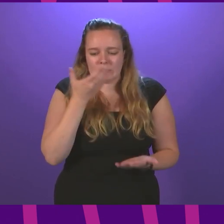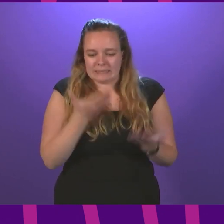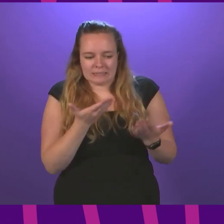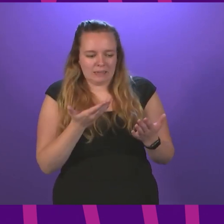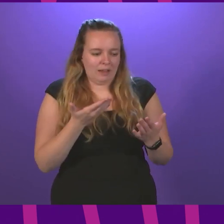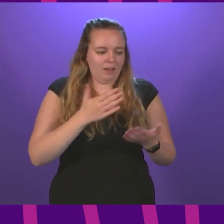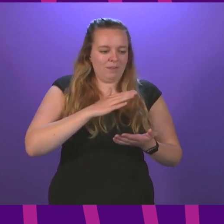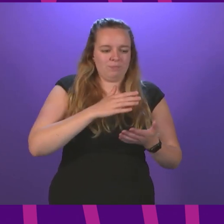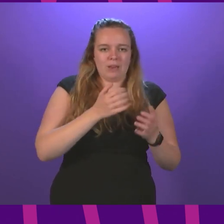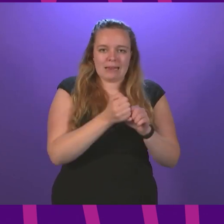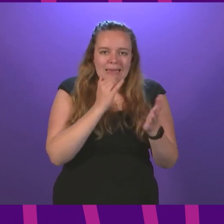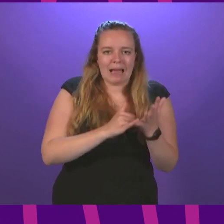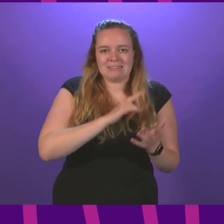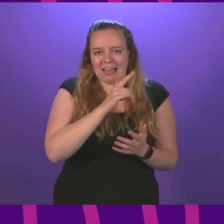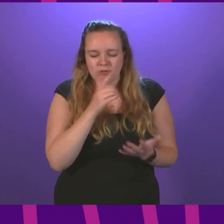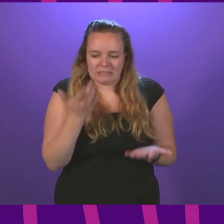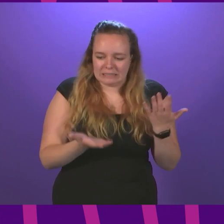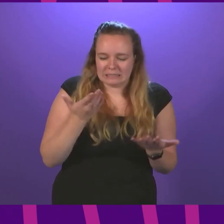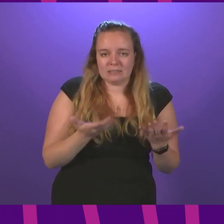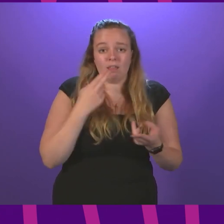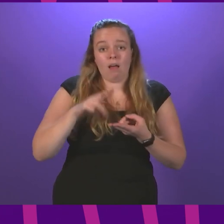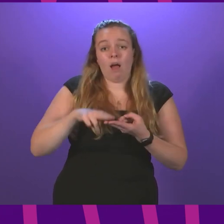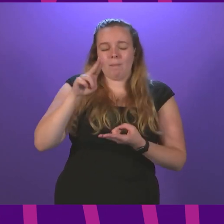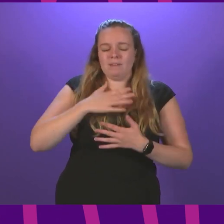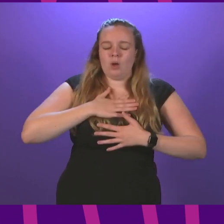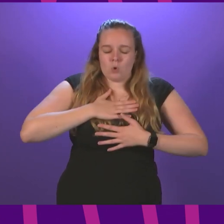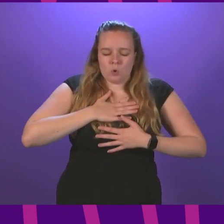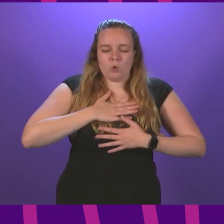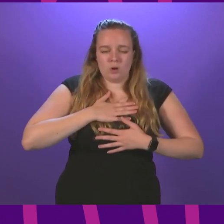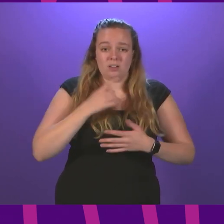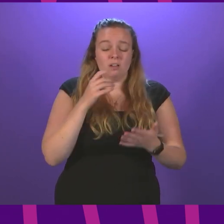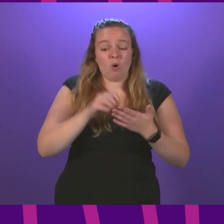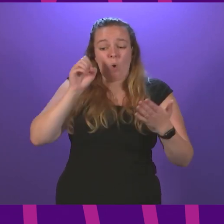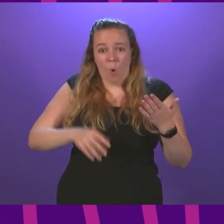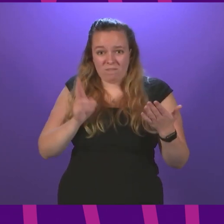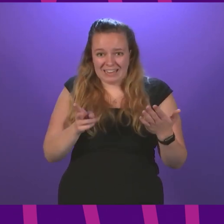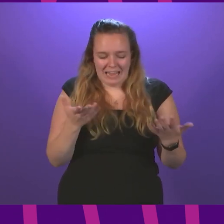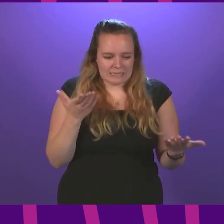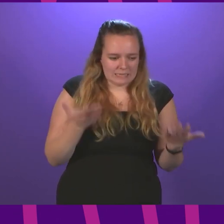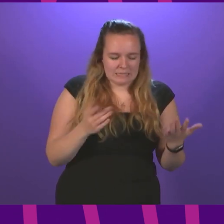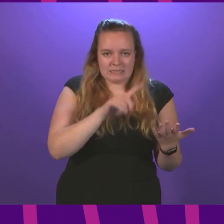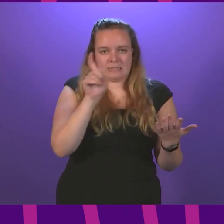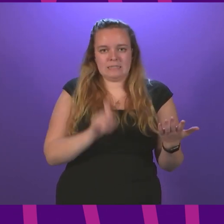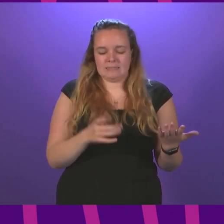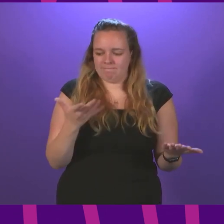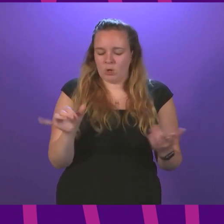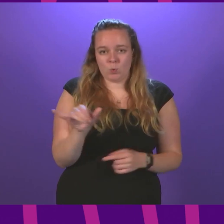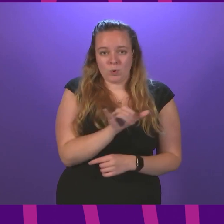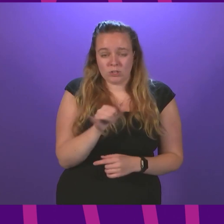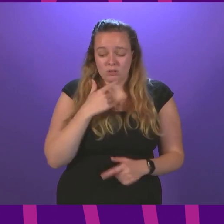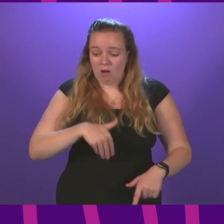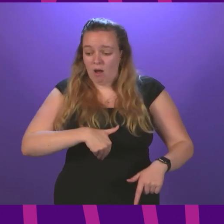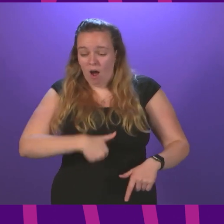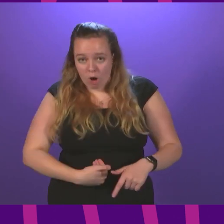fuel. The uplift sent some relief, and for that to be removed is going to leave us with that big question again. Do I go